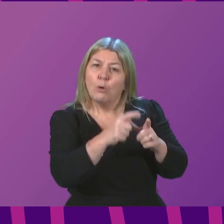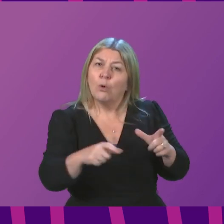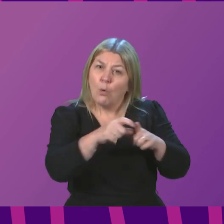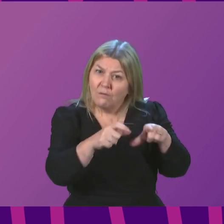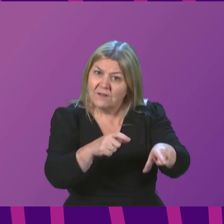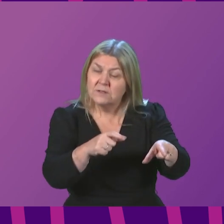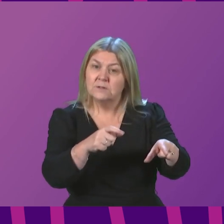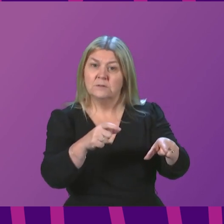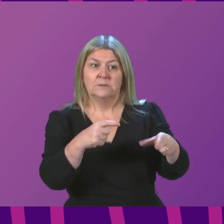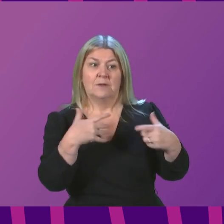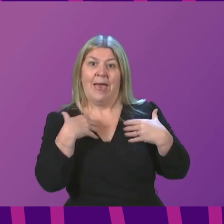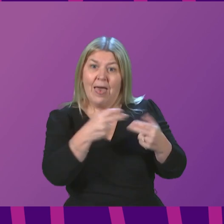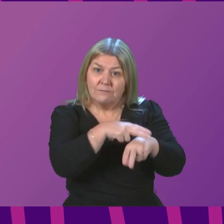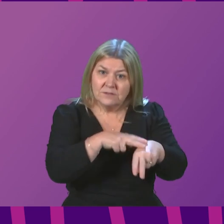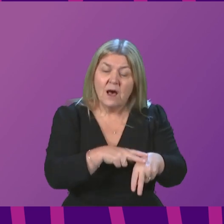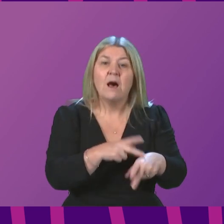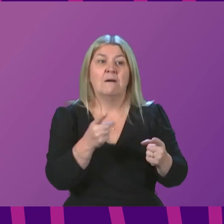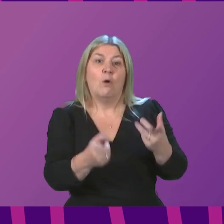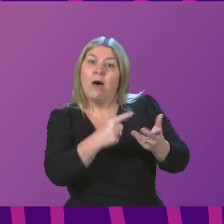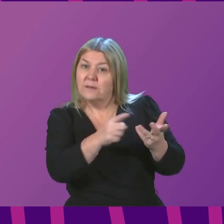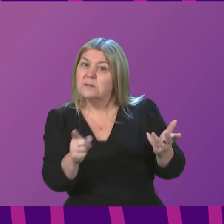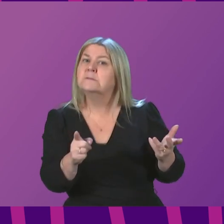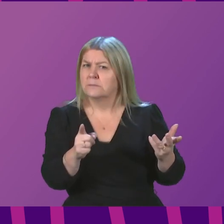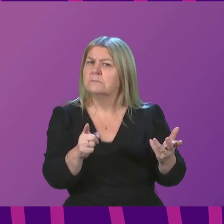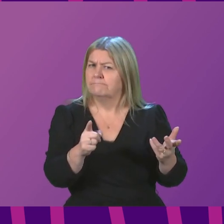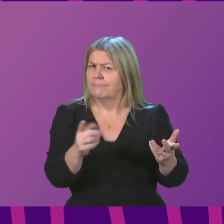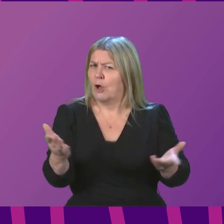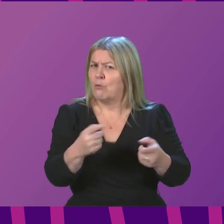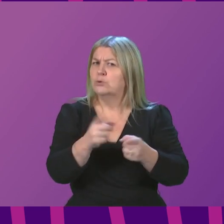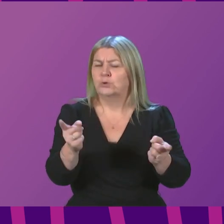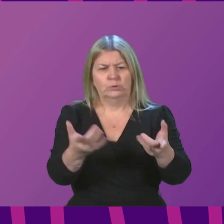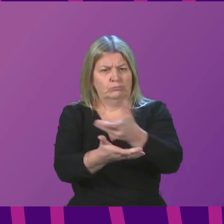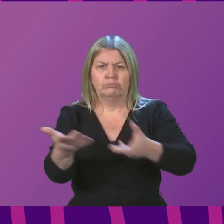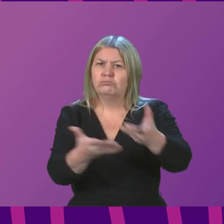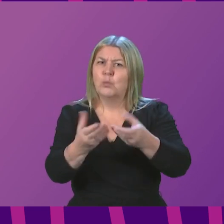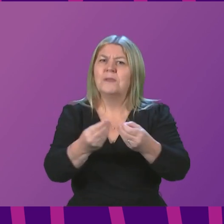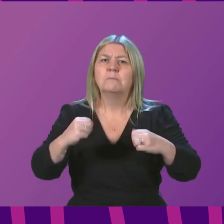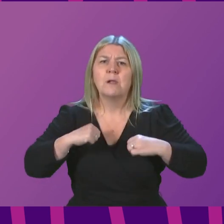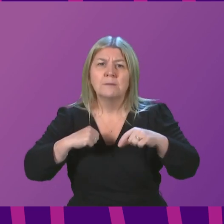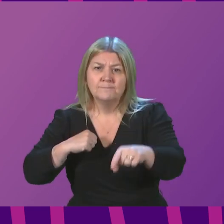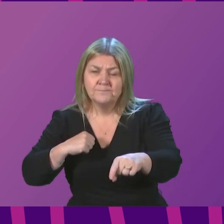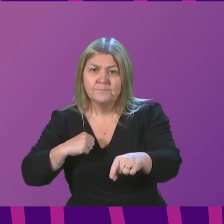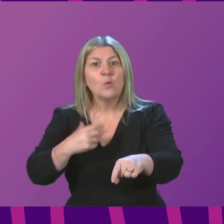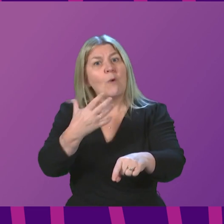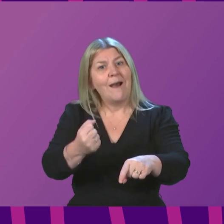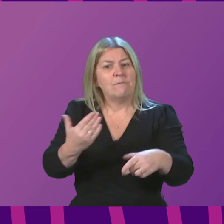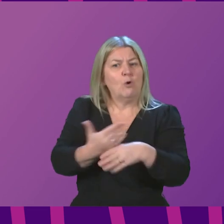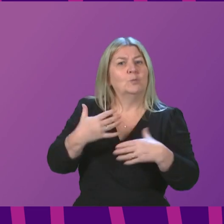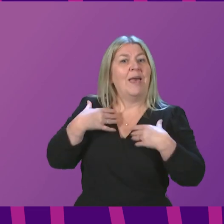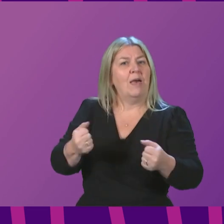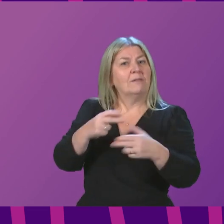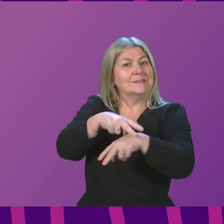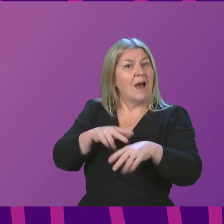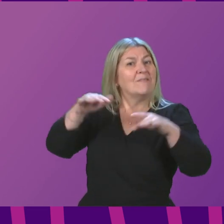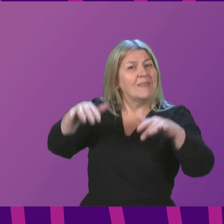I would encourage and advise a discussion with your employer and, if you have occupational health services at your place of work with them, to